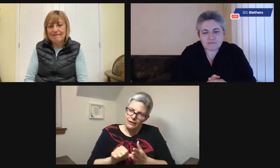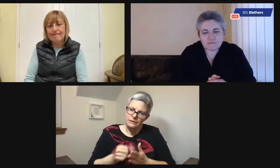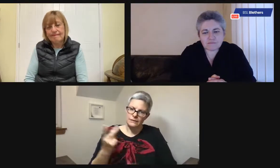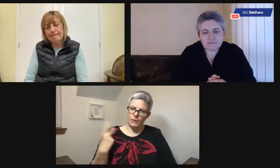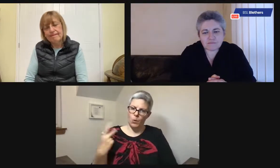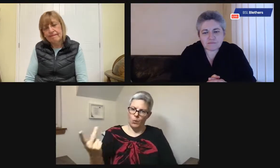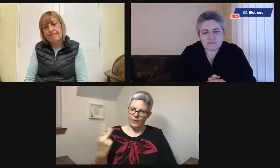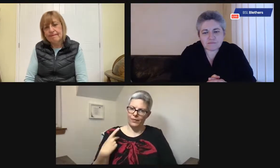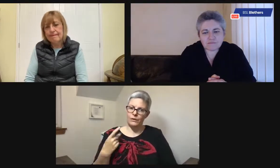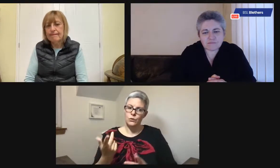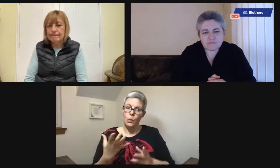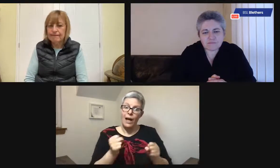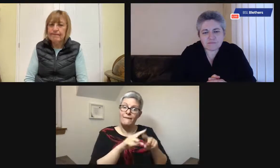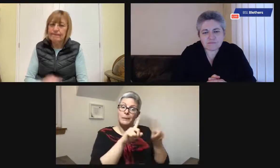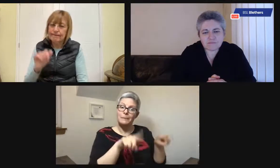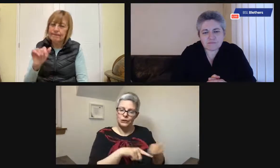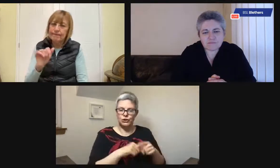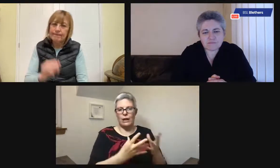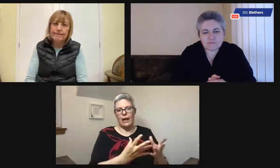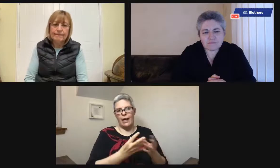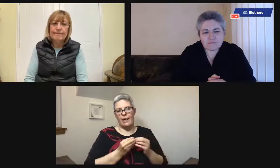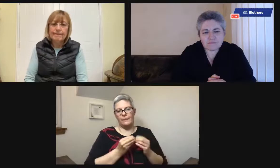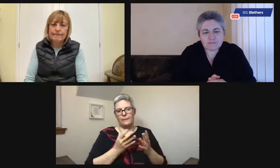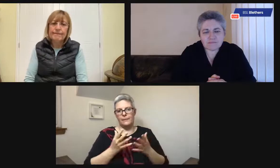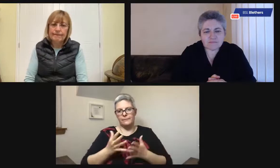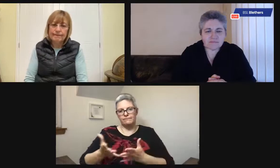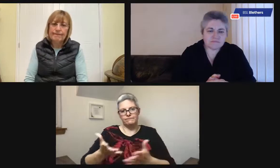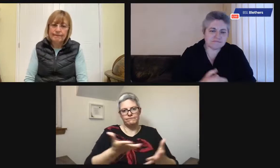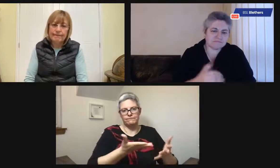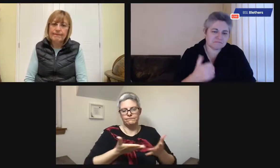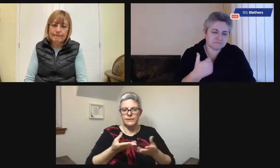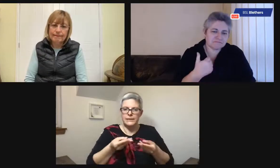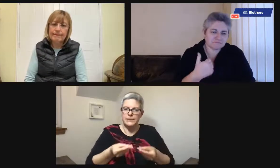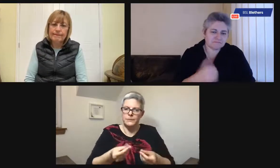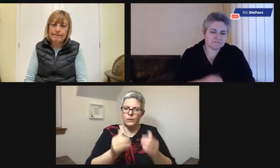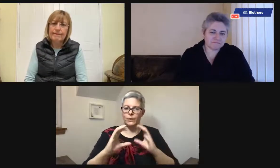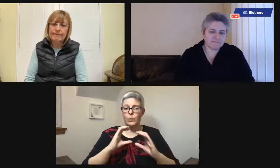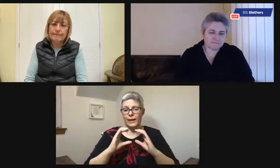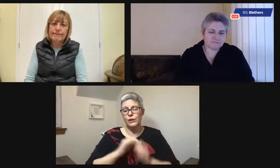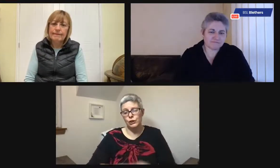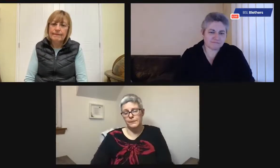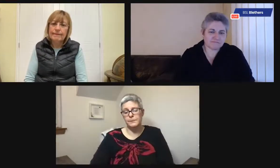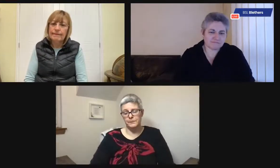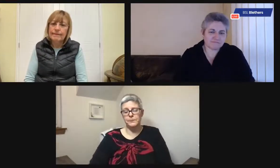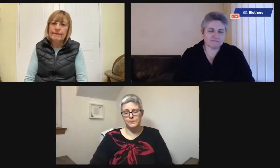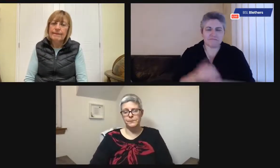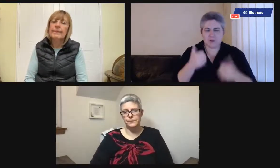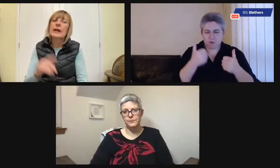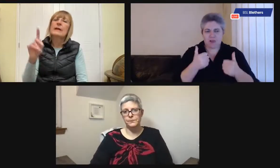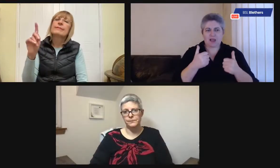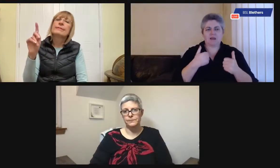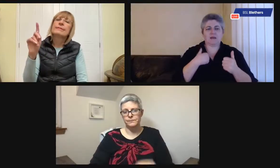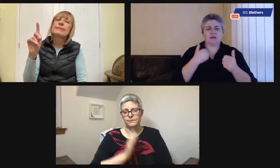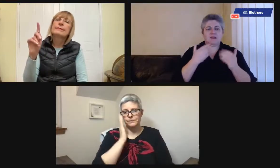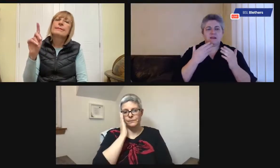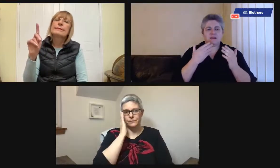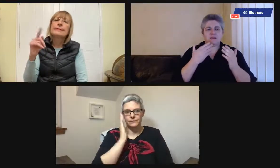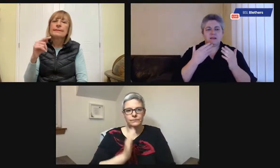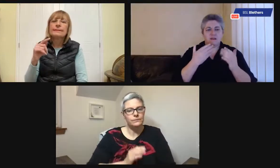shared point of reference to say, oh, remember, we've just done this. We've had that meal. So it can really help